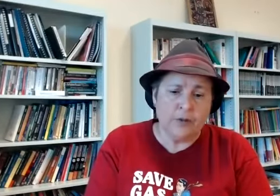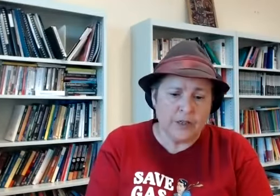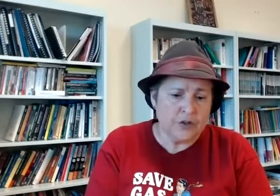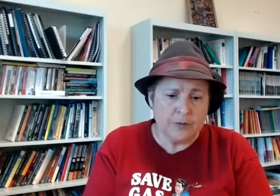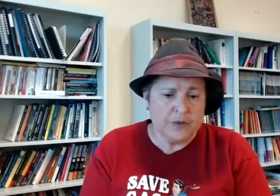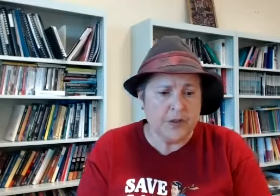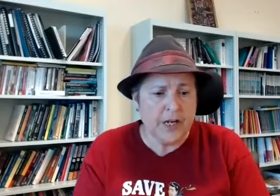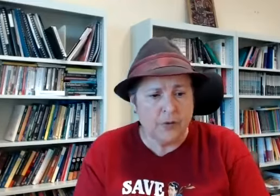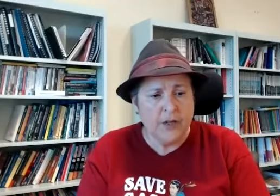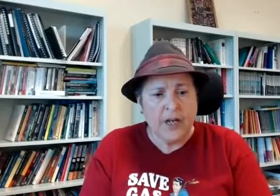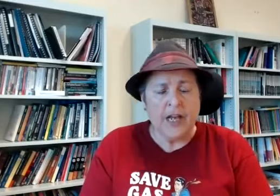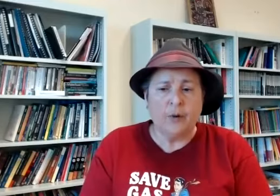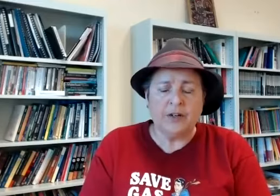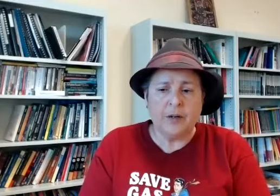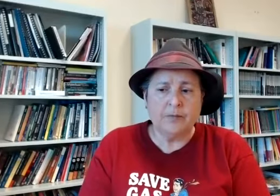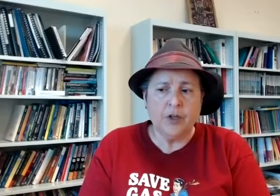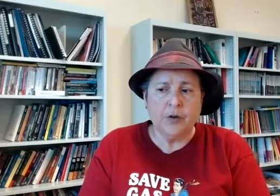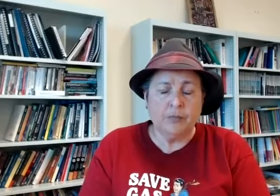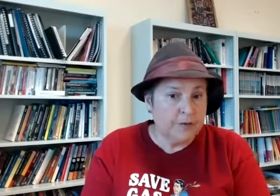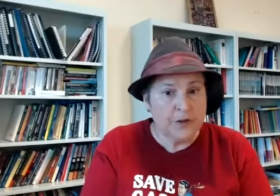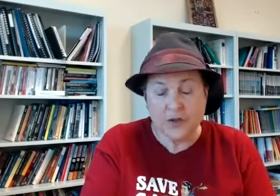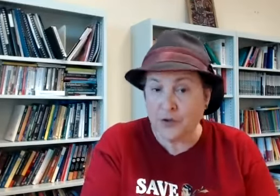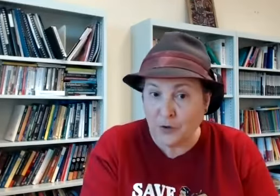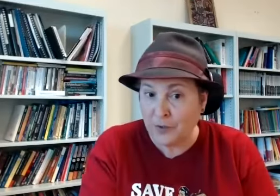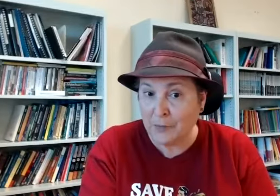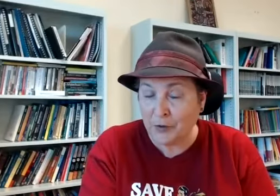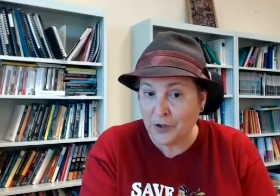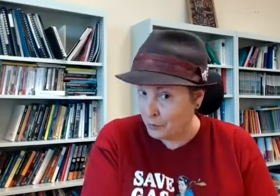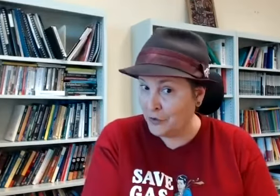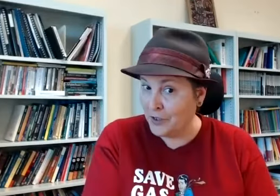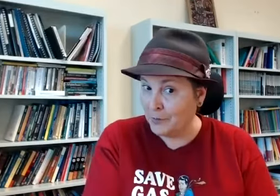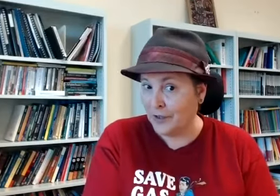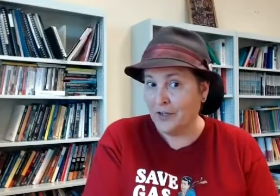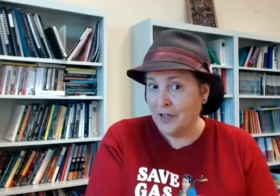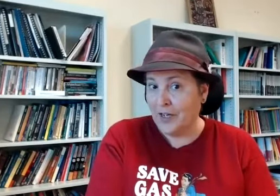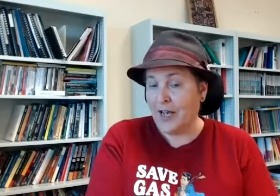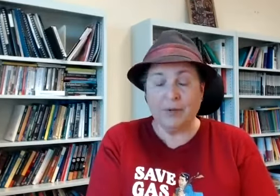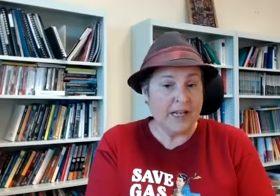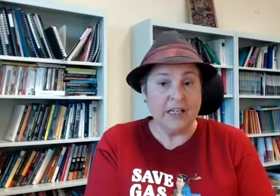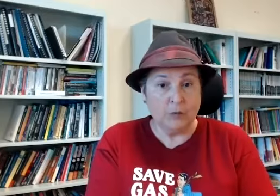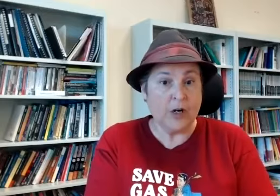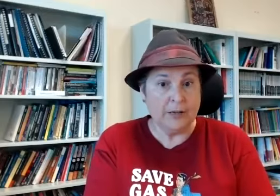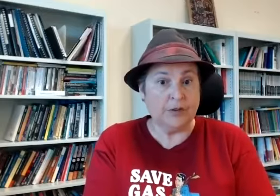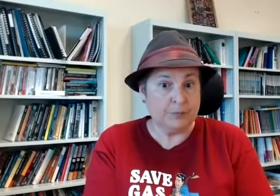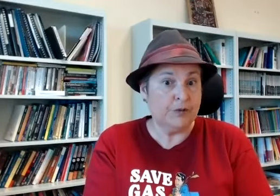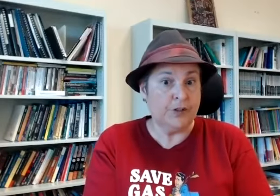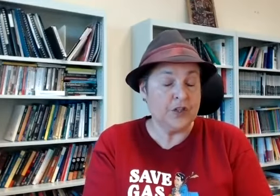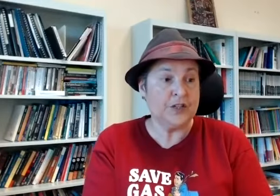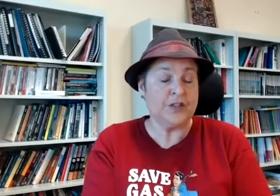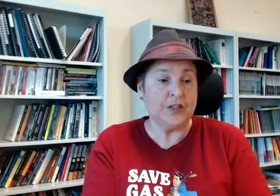relationships and then how how it um you know privileges certain people in the community i mean unpacking even what ableist privilege is is a